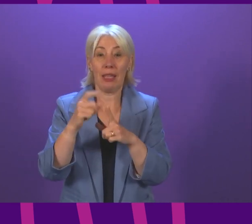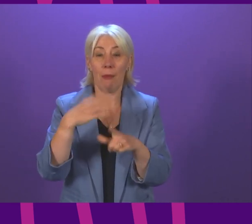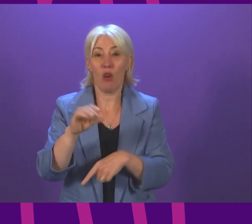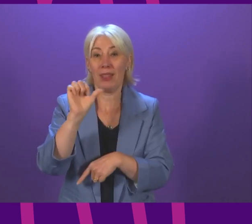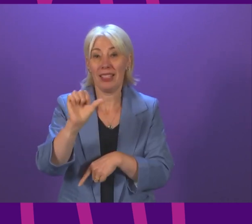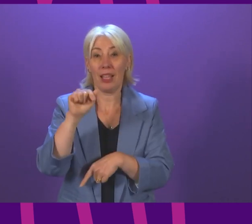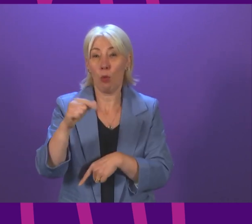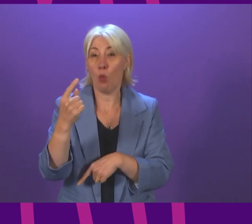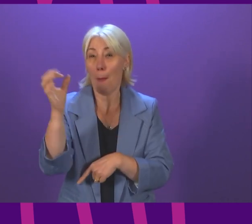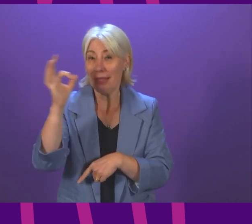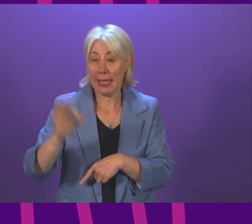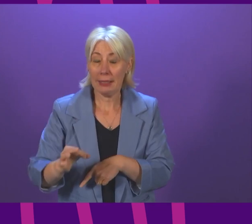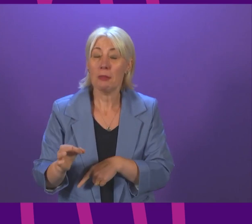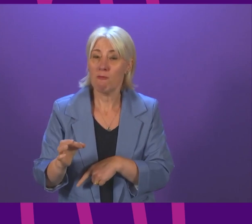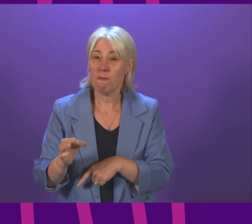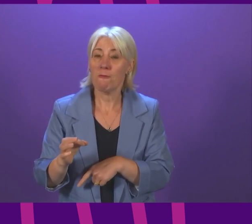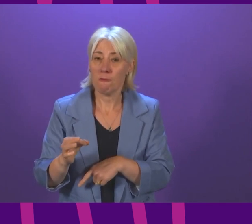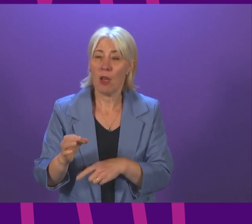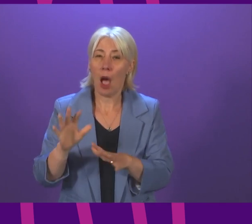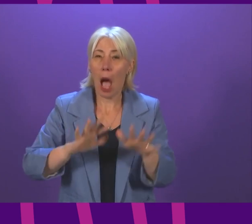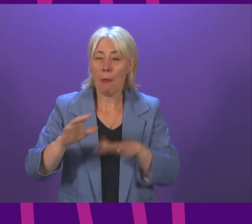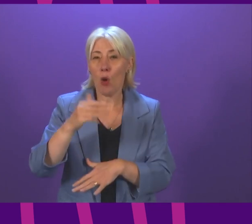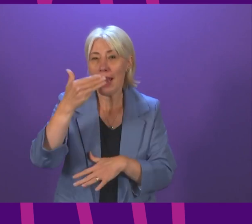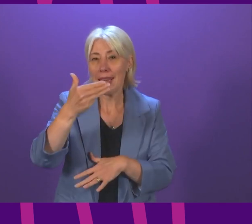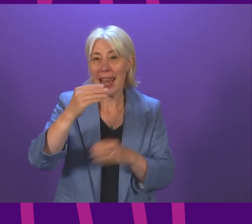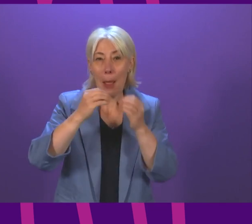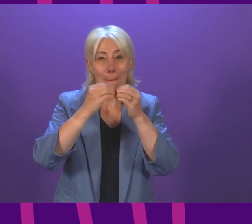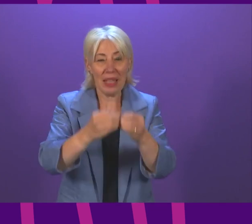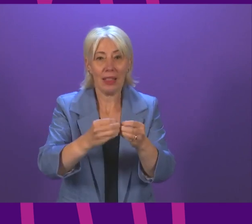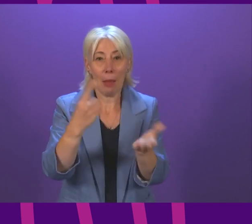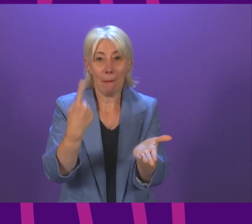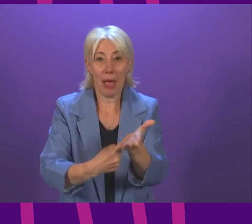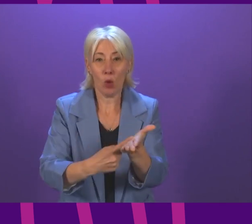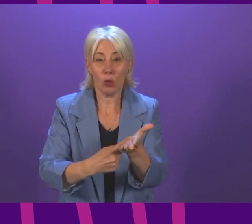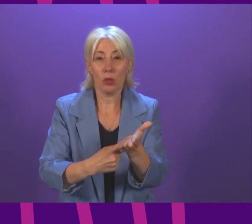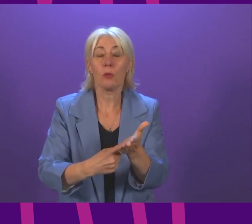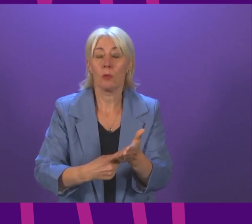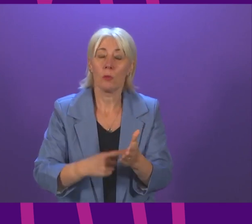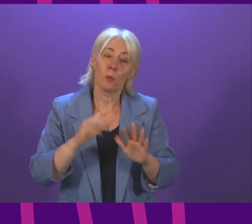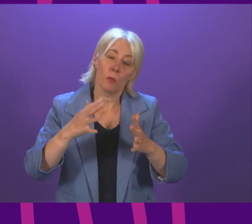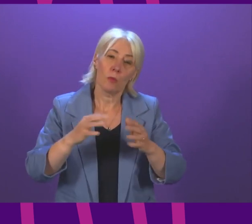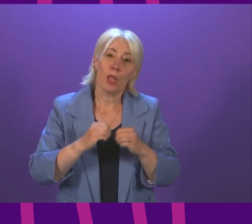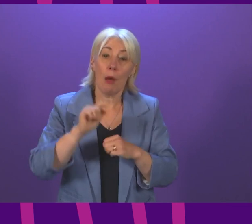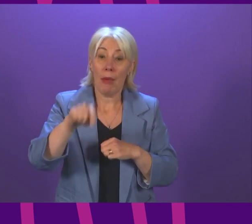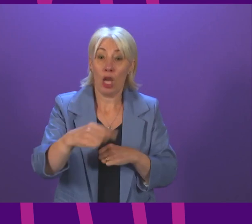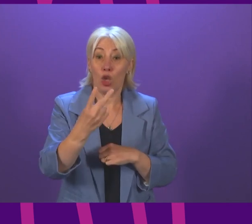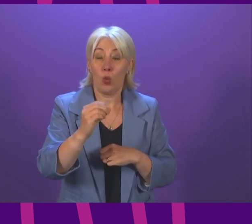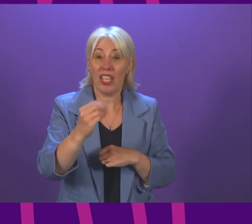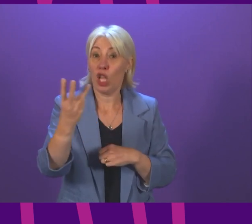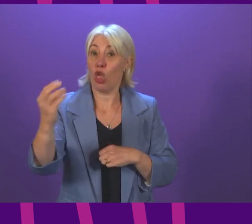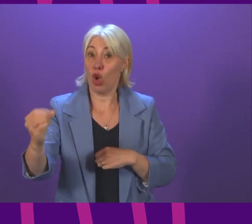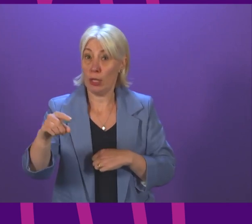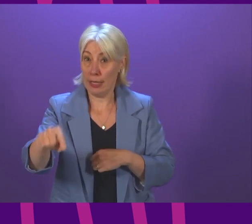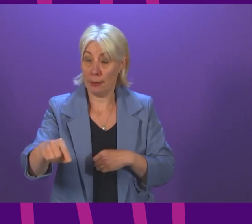.1% that would be equivalent to £9 billion in 2016 cash terms by 2030 compared